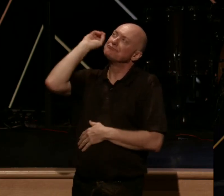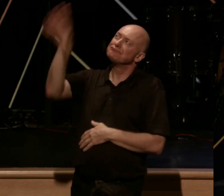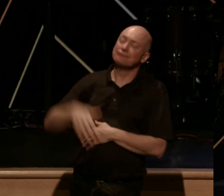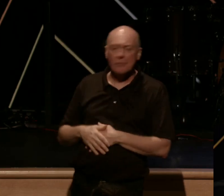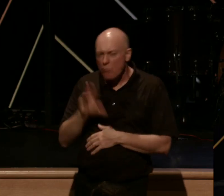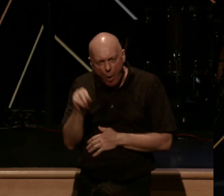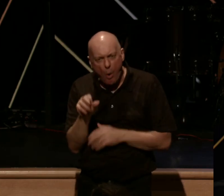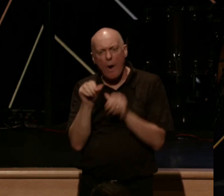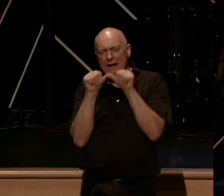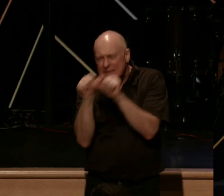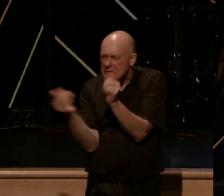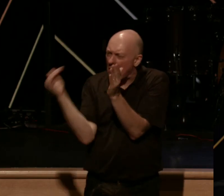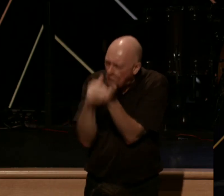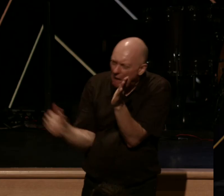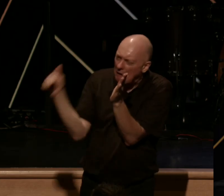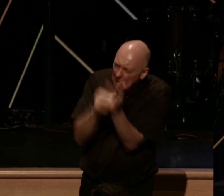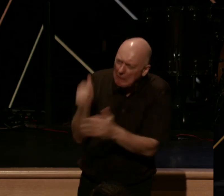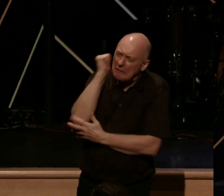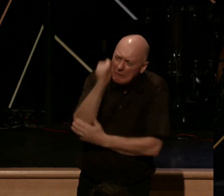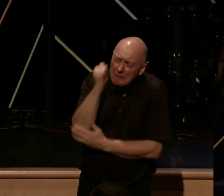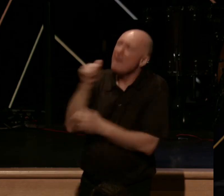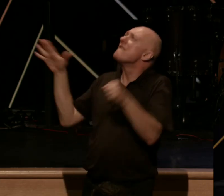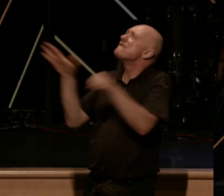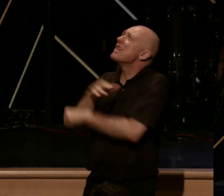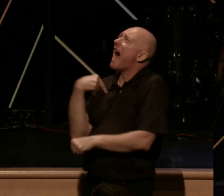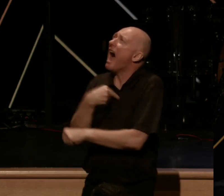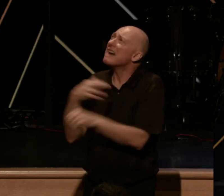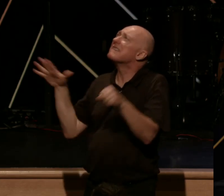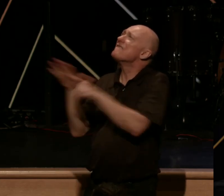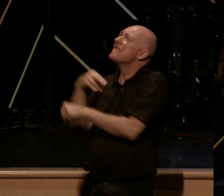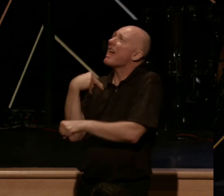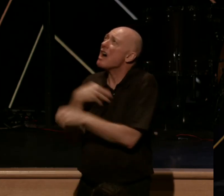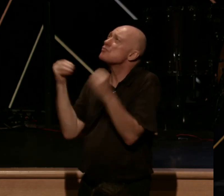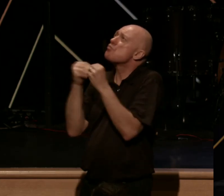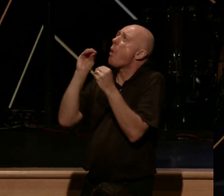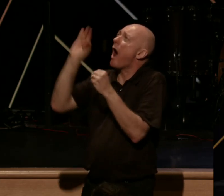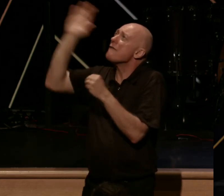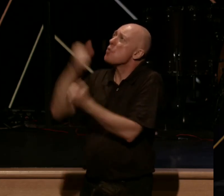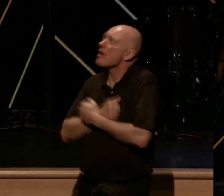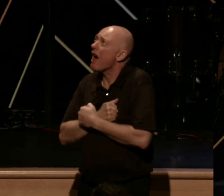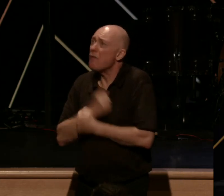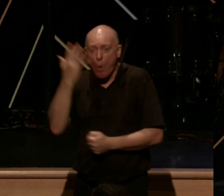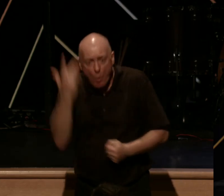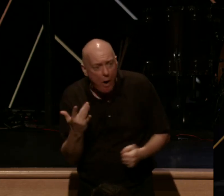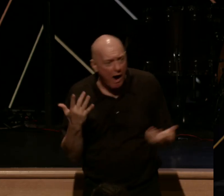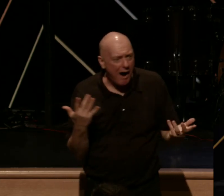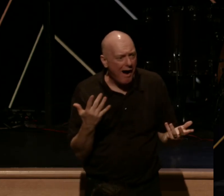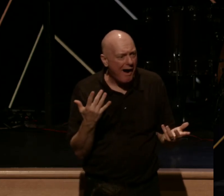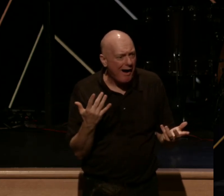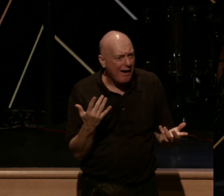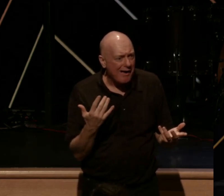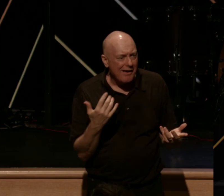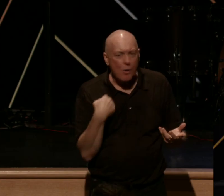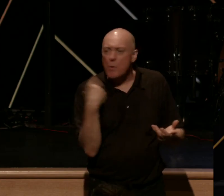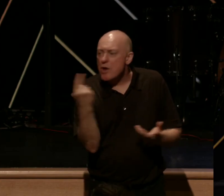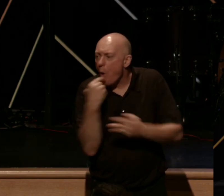to continue praying again and again. God, fill us, fill us, fill us with more of your love, God. Because we are just ever going to scratch the surface. This is a